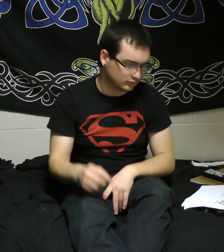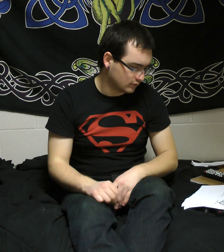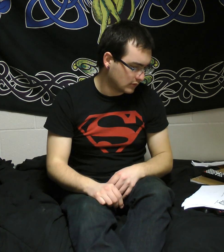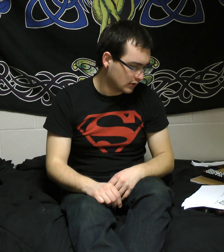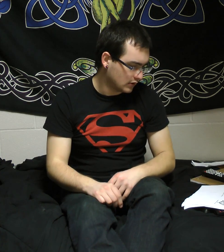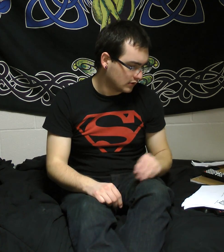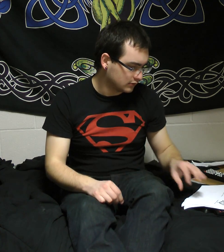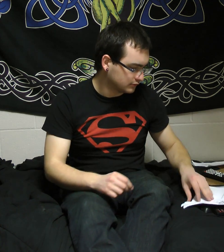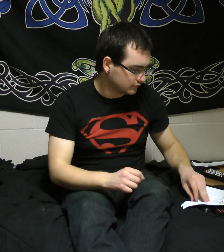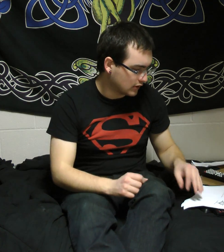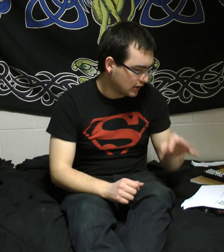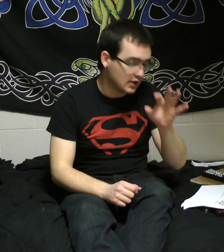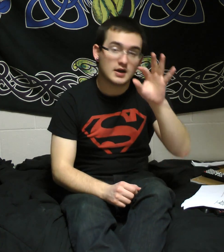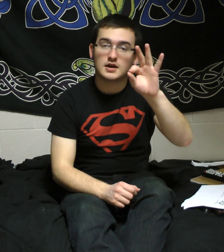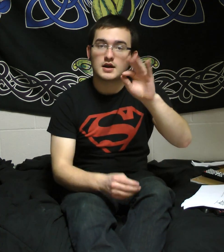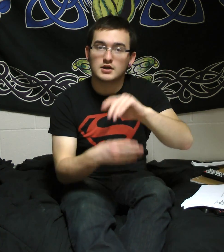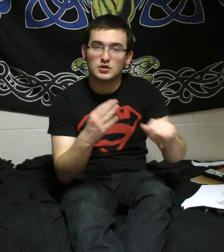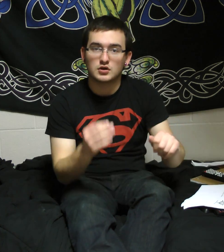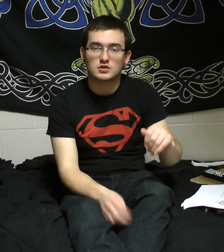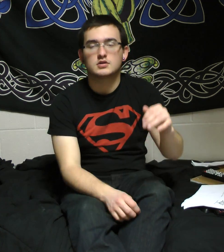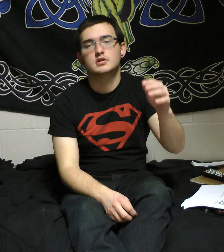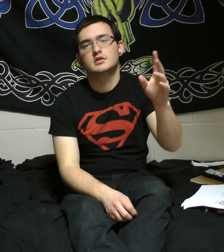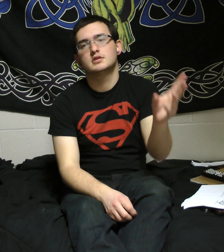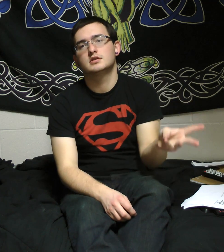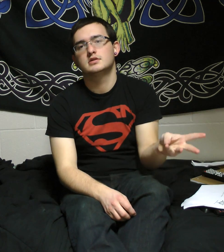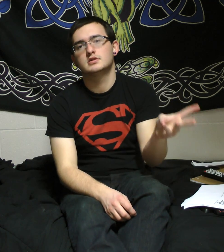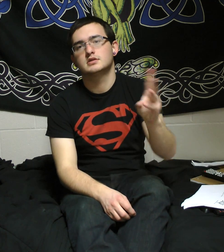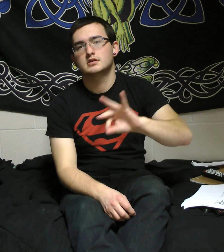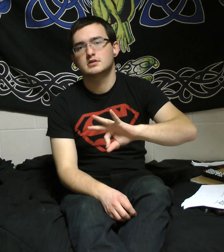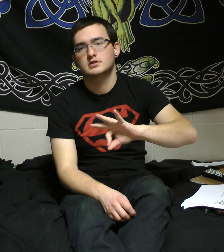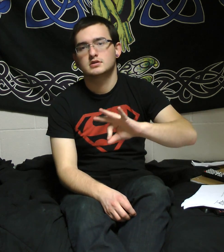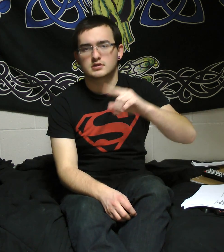Oh baby, I need you now I